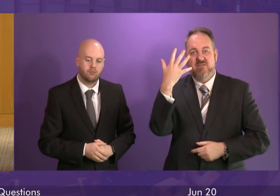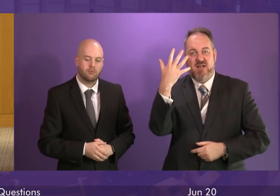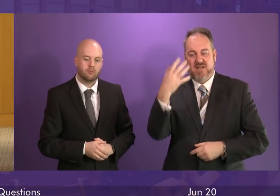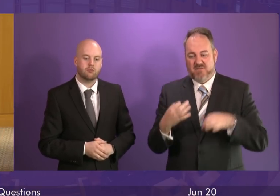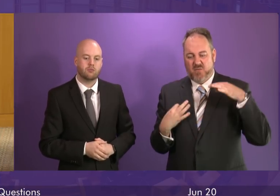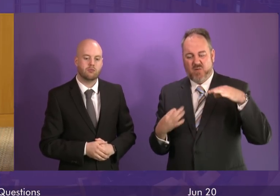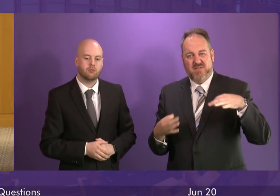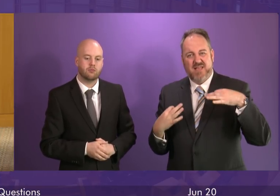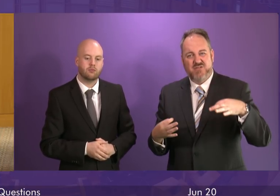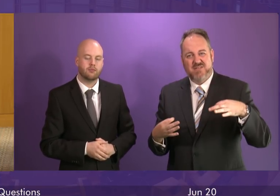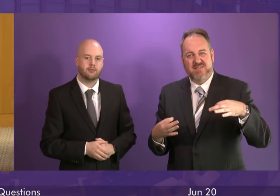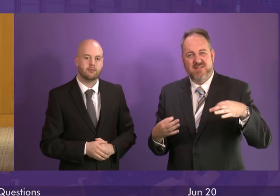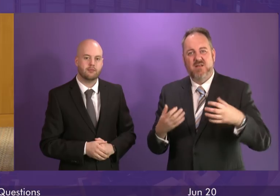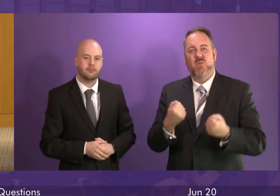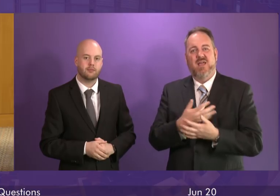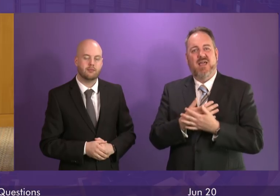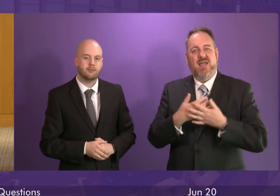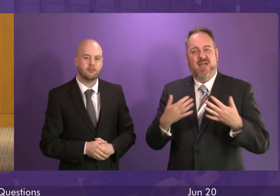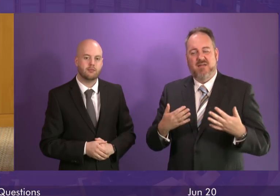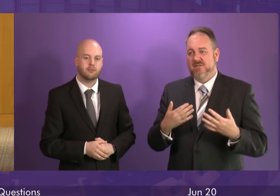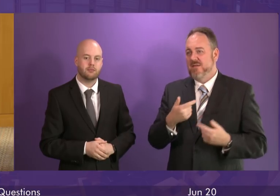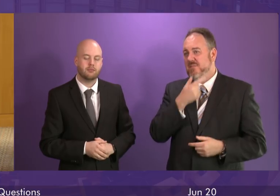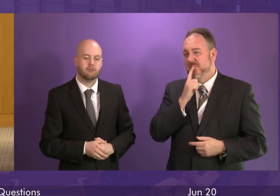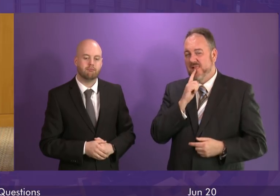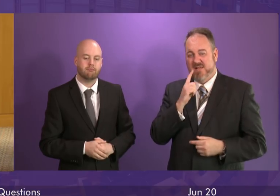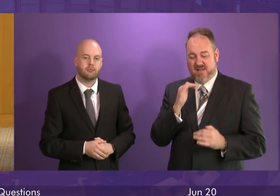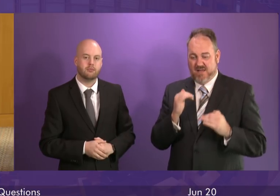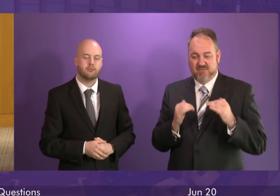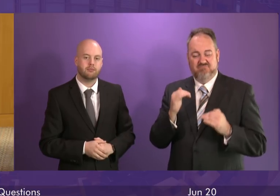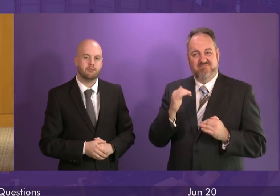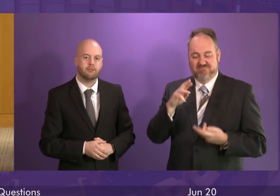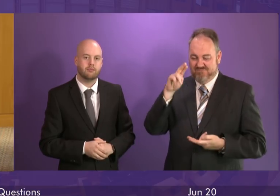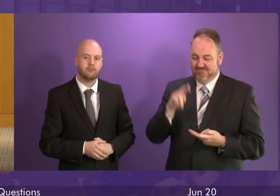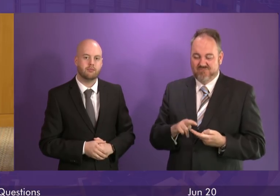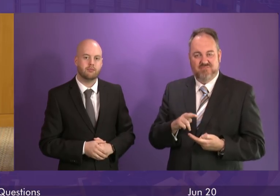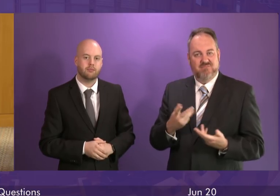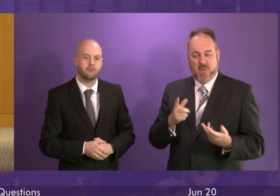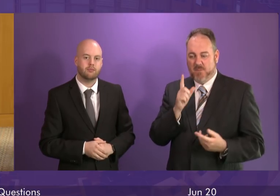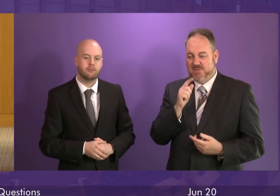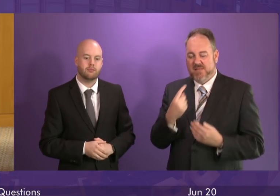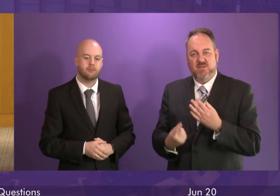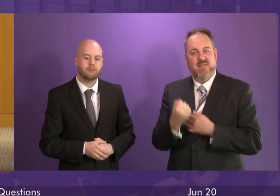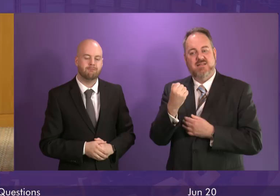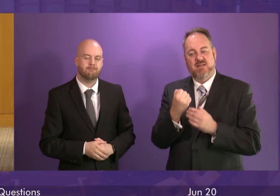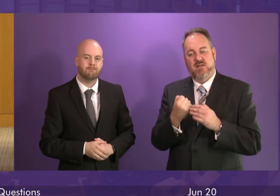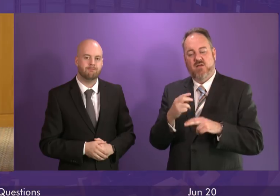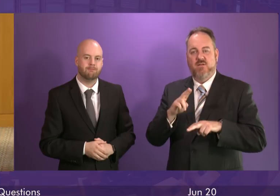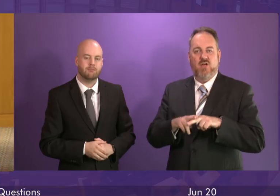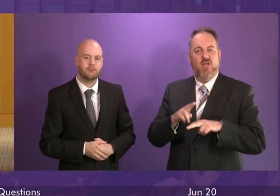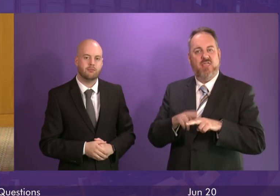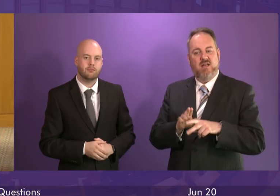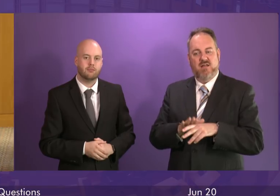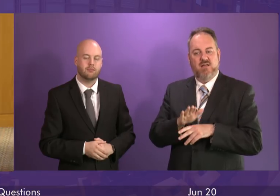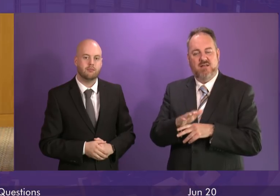Where care experienced young people are around ten times less likely to go on to higher education and where in every age group